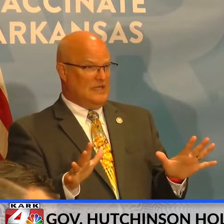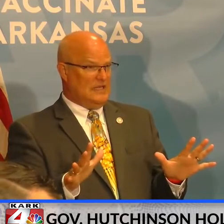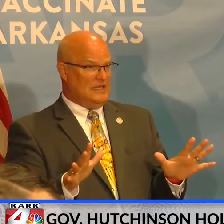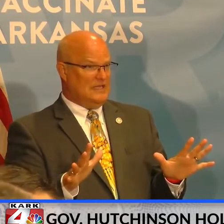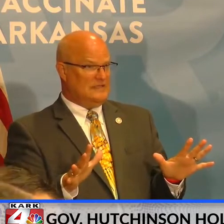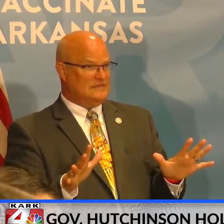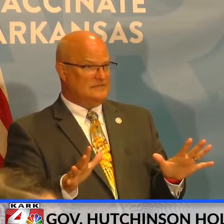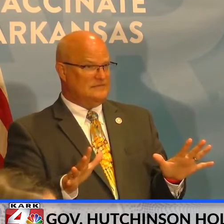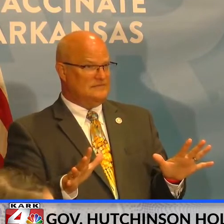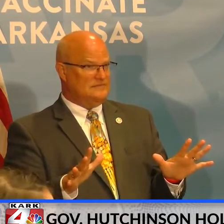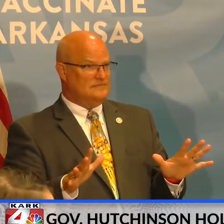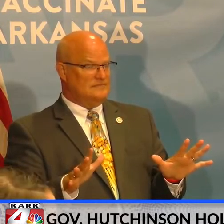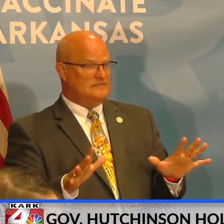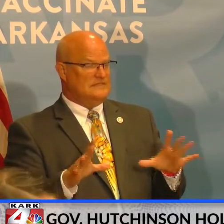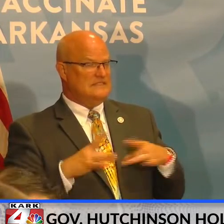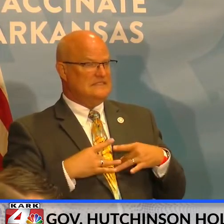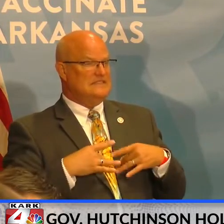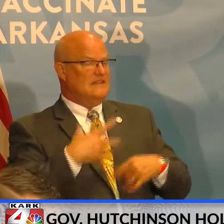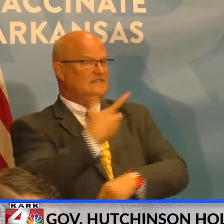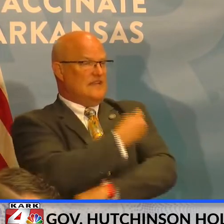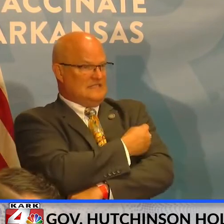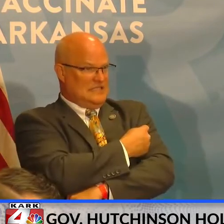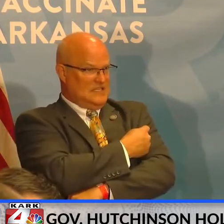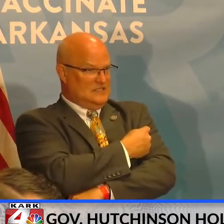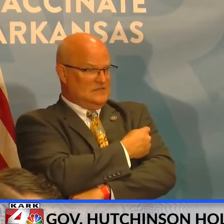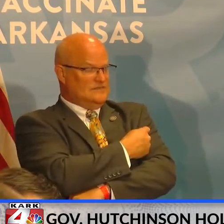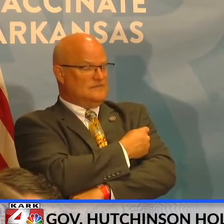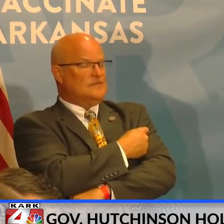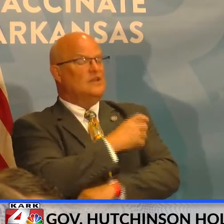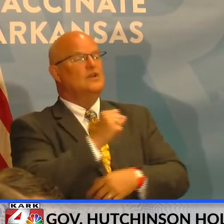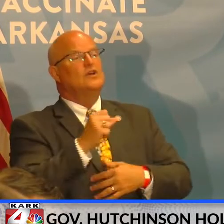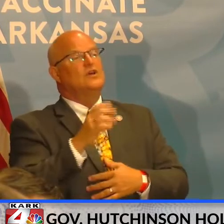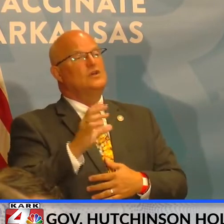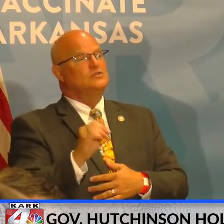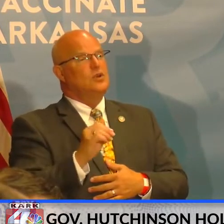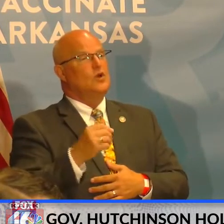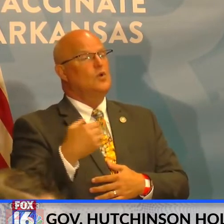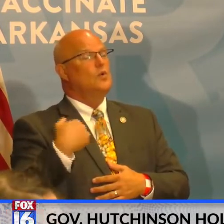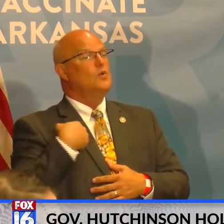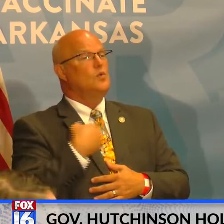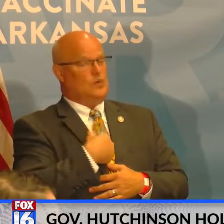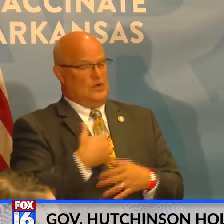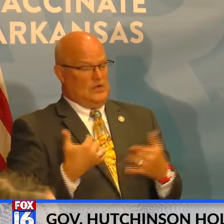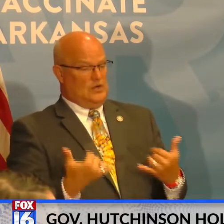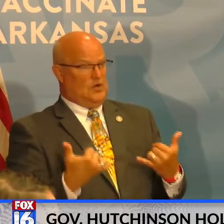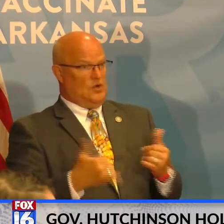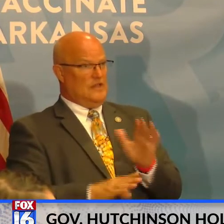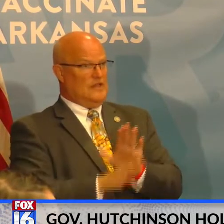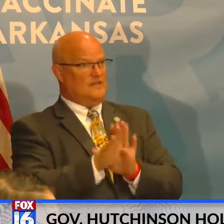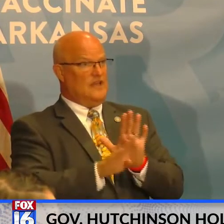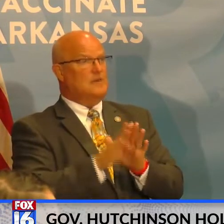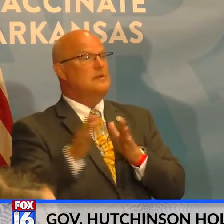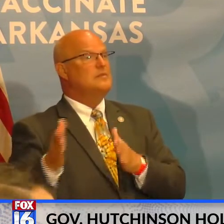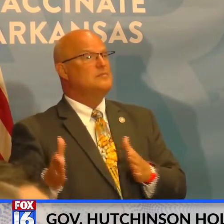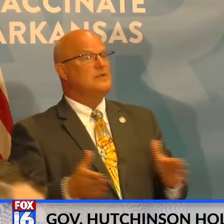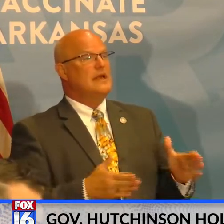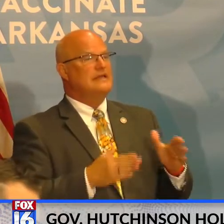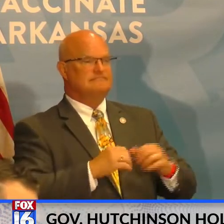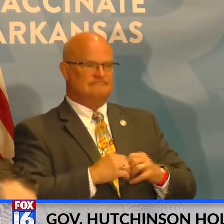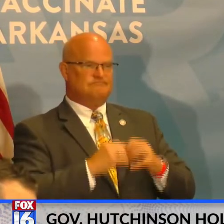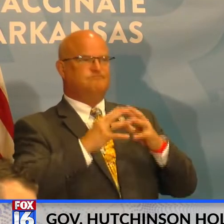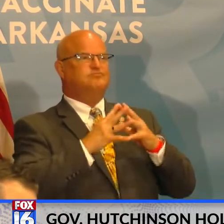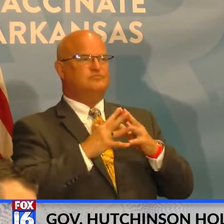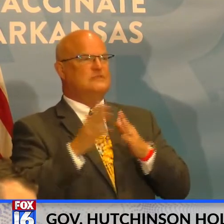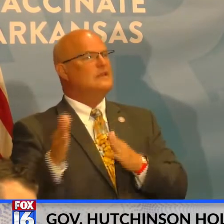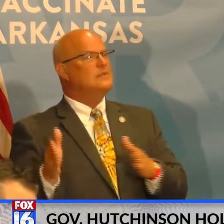is susceptible to getting the vaccination. And so we are currently developing plans to implement that